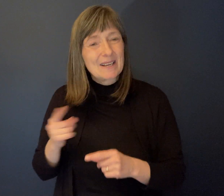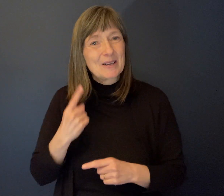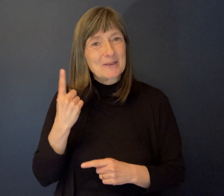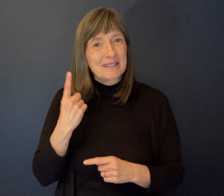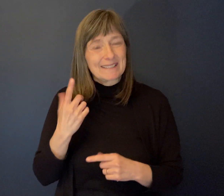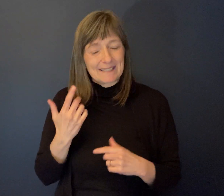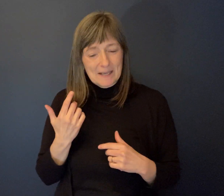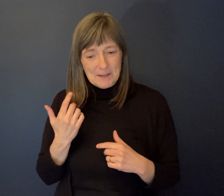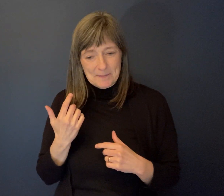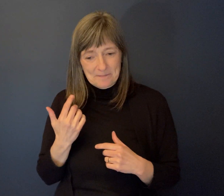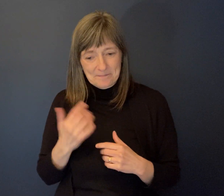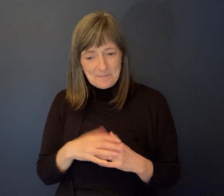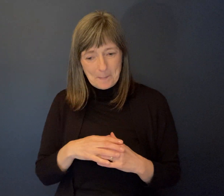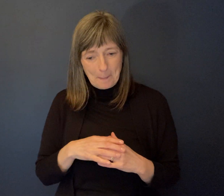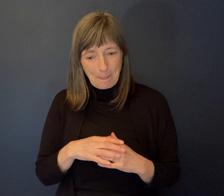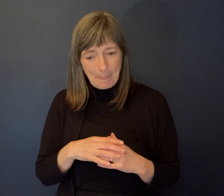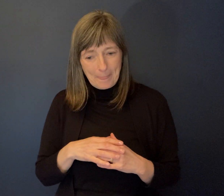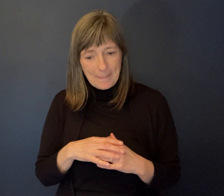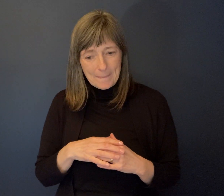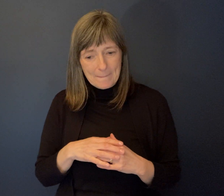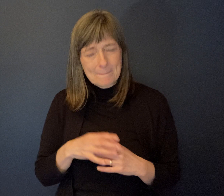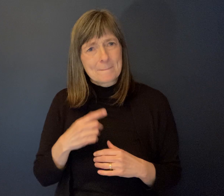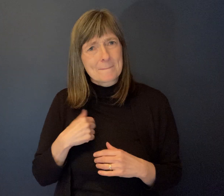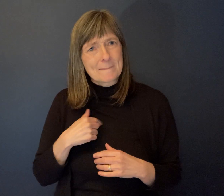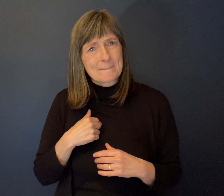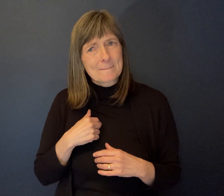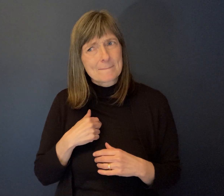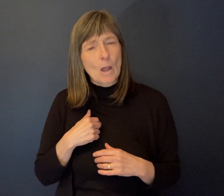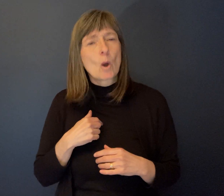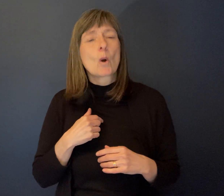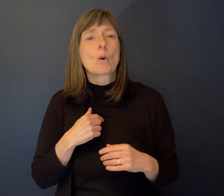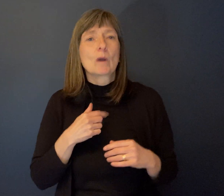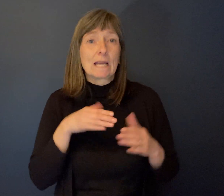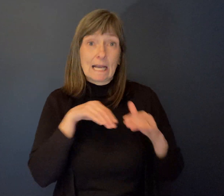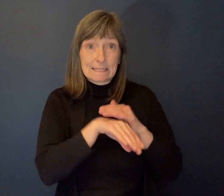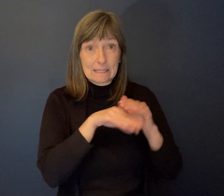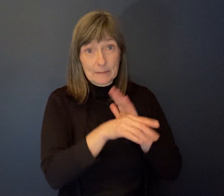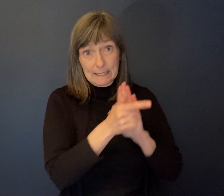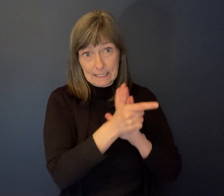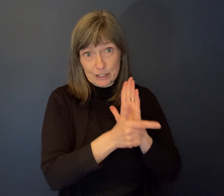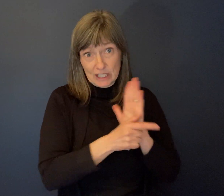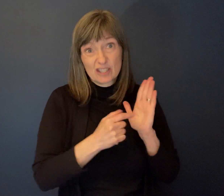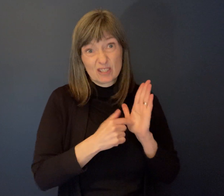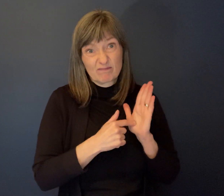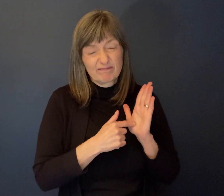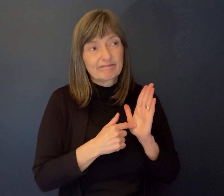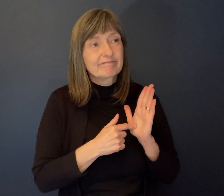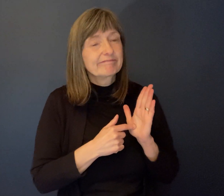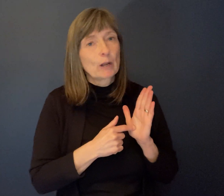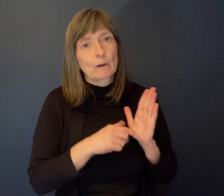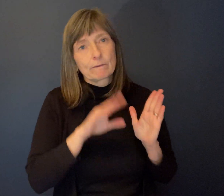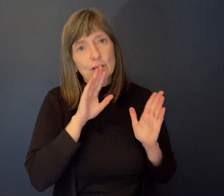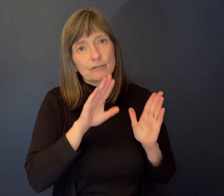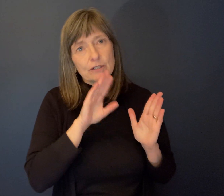were, we were going back to the accessibility legislation for a moment. We were really frustrated that it was not being implemented properly